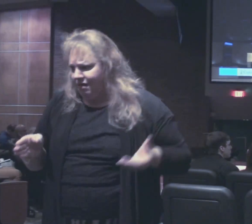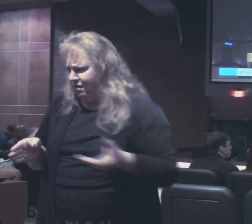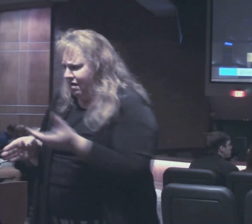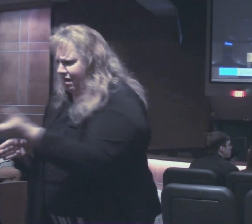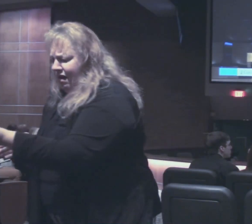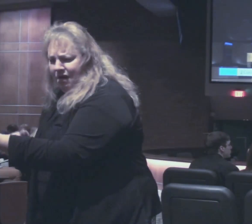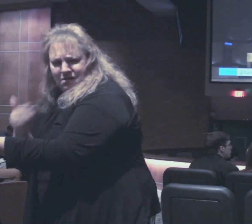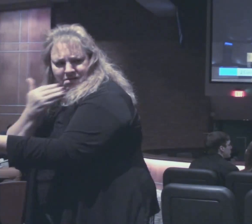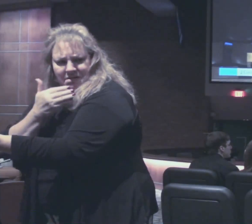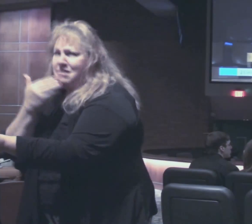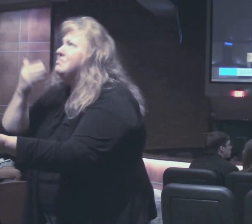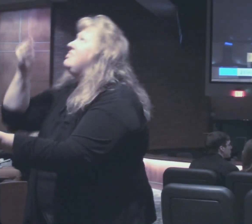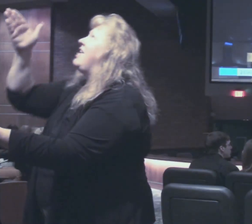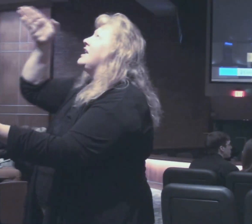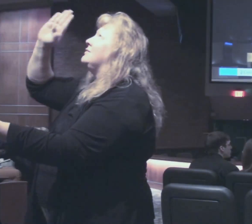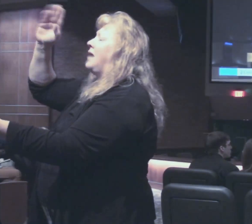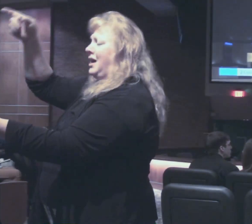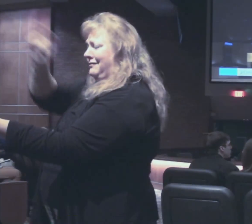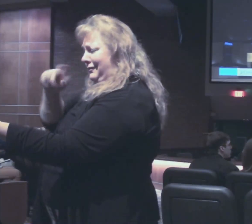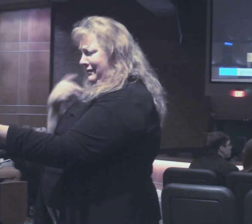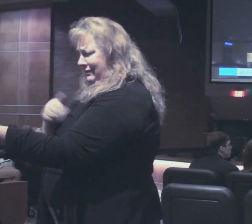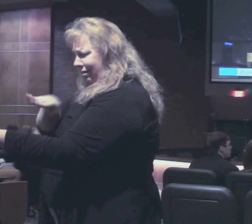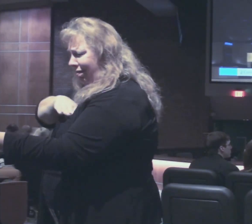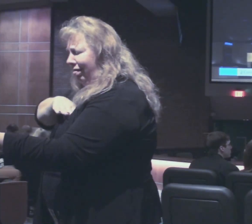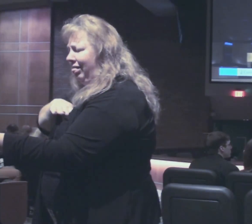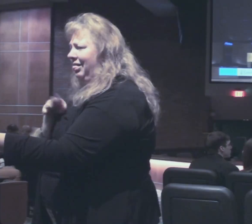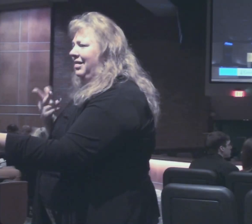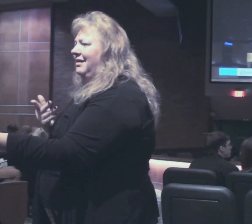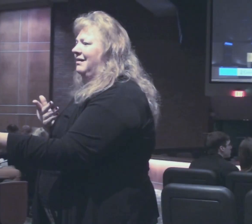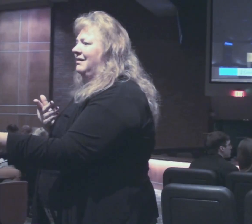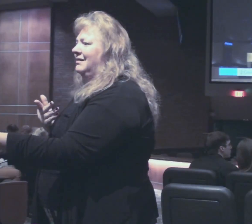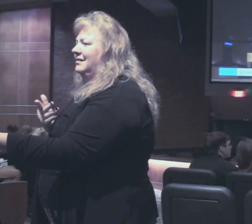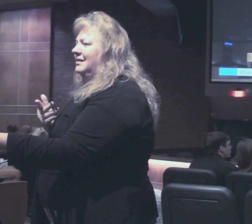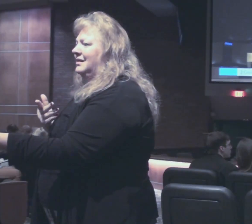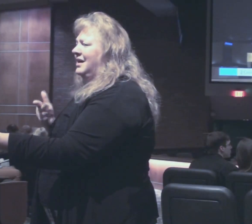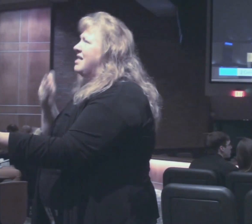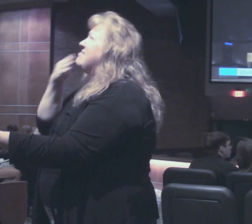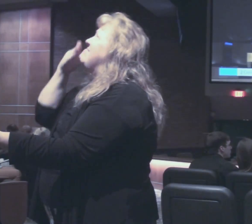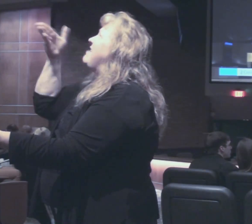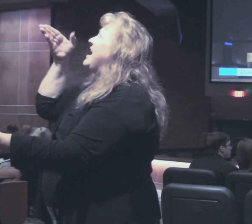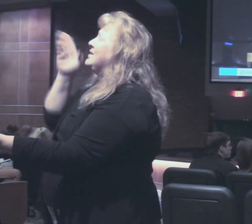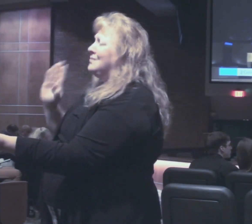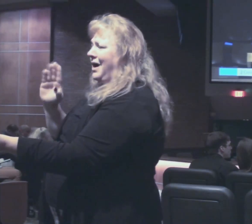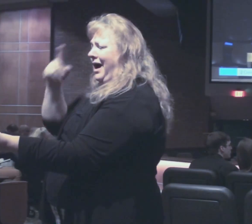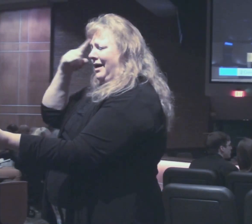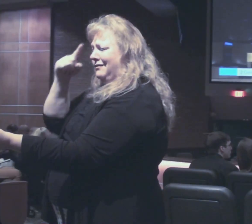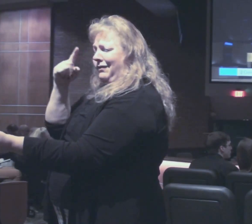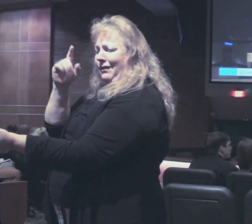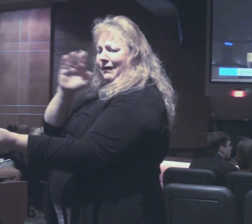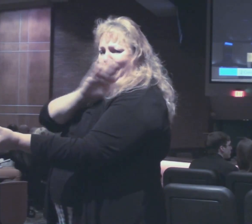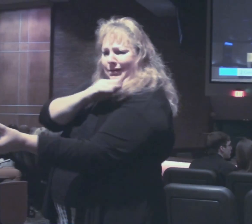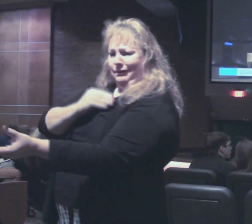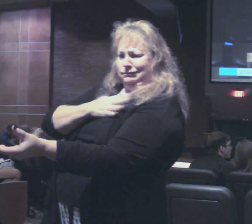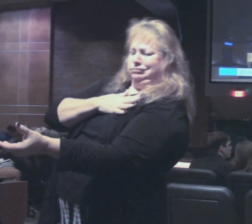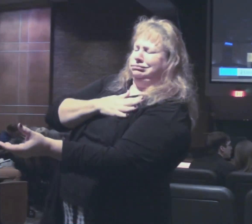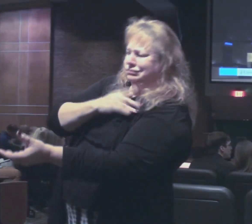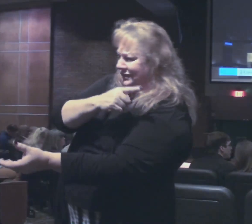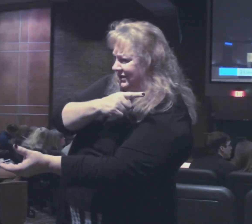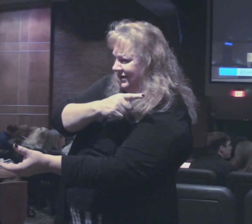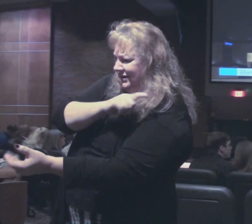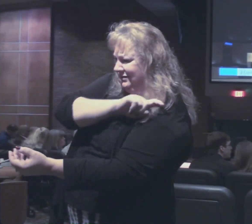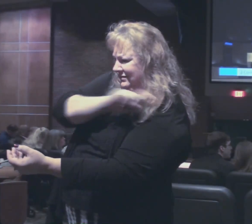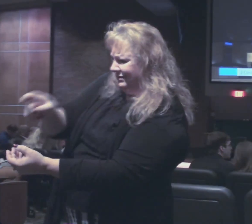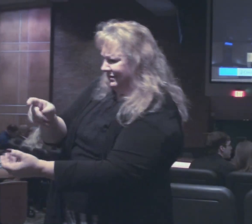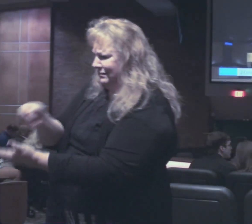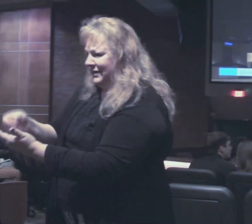thank you God for providing for us thank you God for putting it into the hearts of those